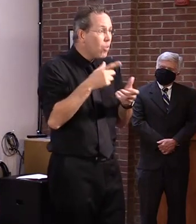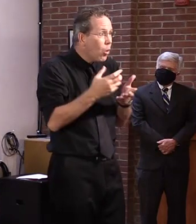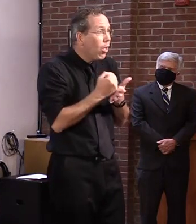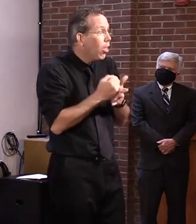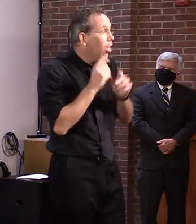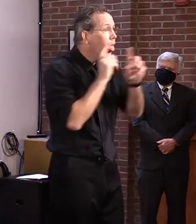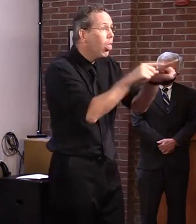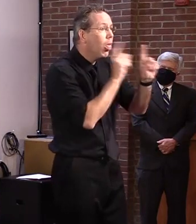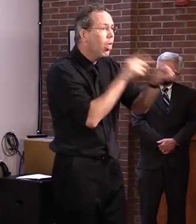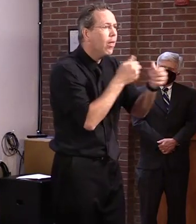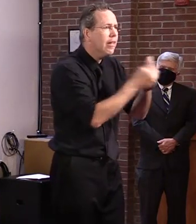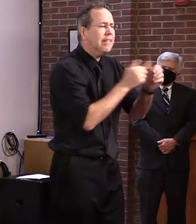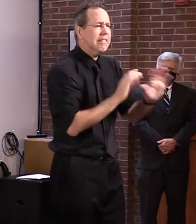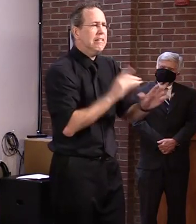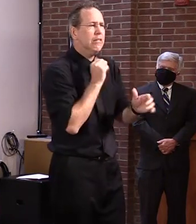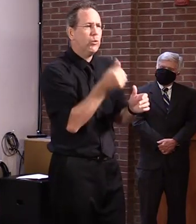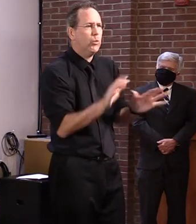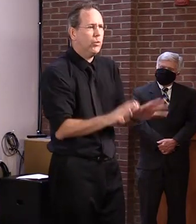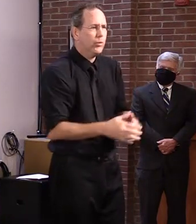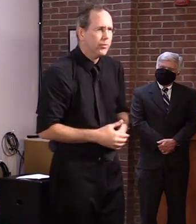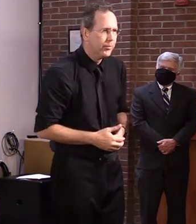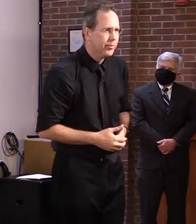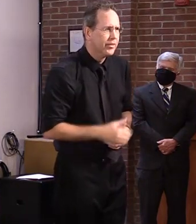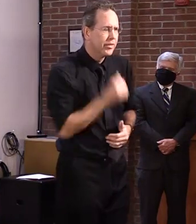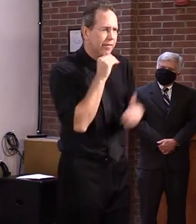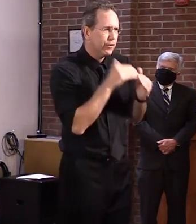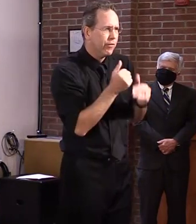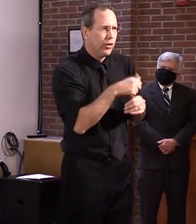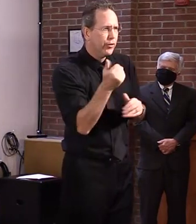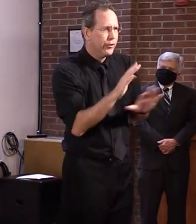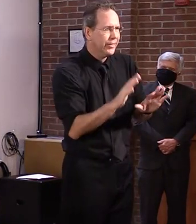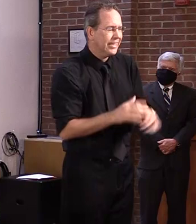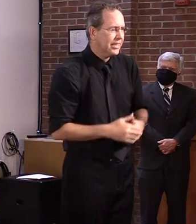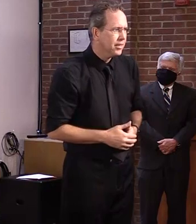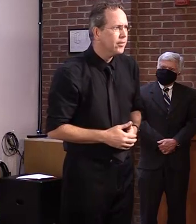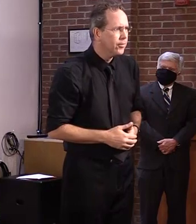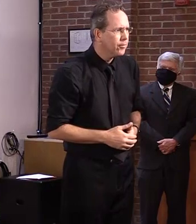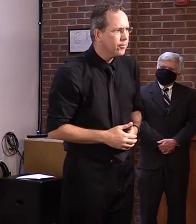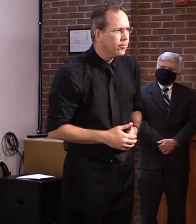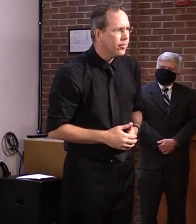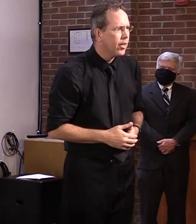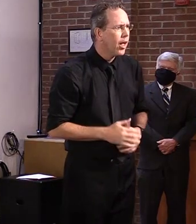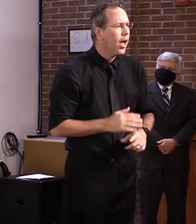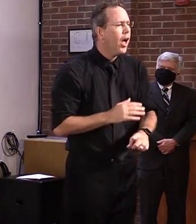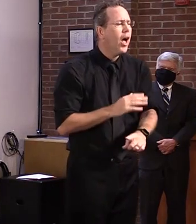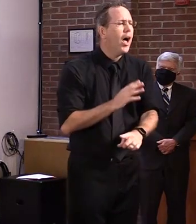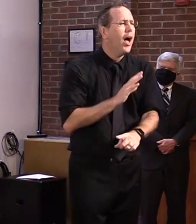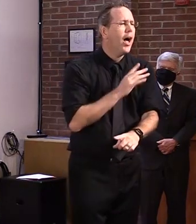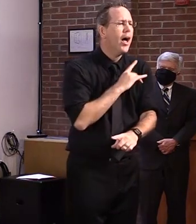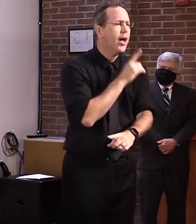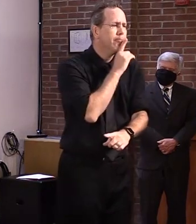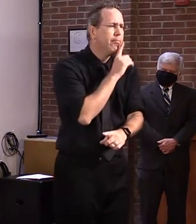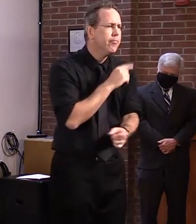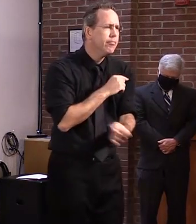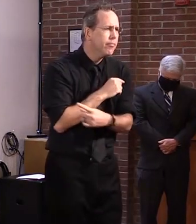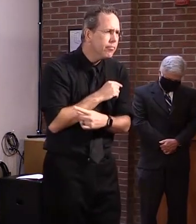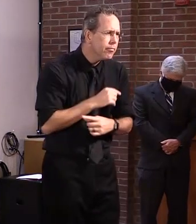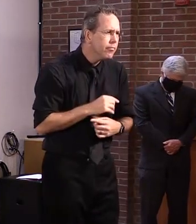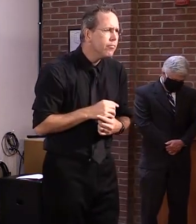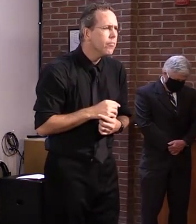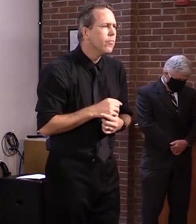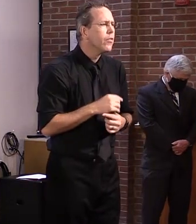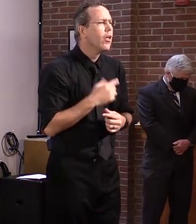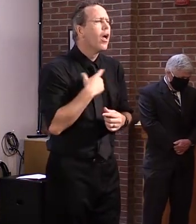would, uh, I mean, as I understand the question, this would be like a one year waiver. This is not a longterm thing. This would just be